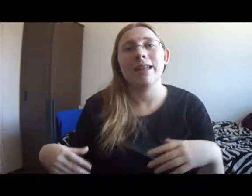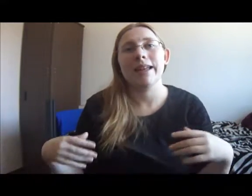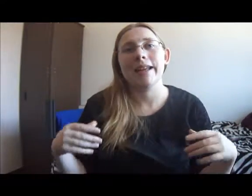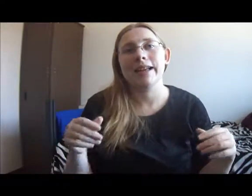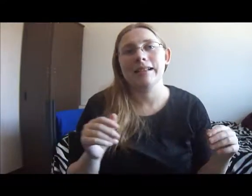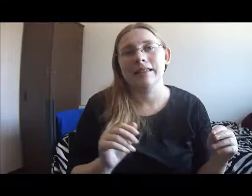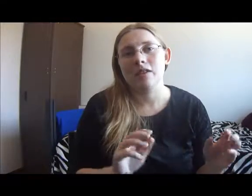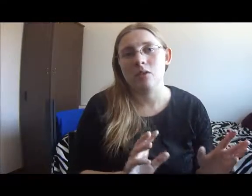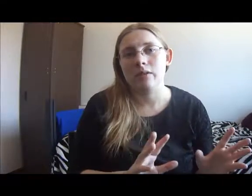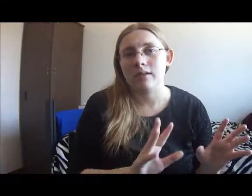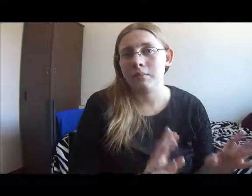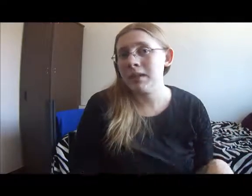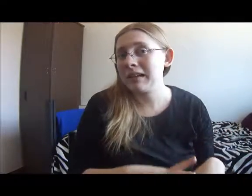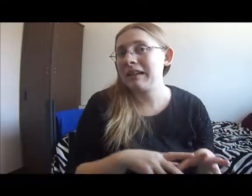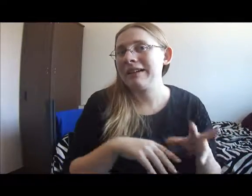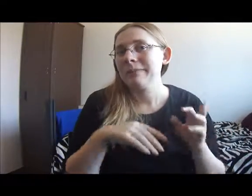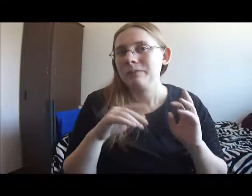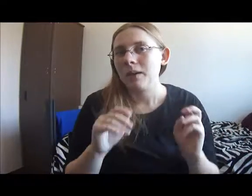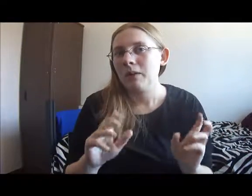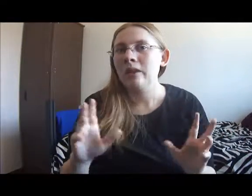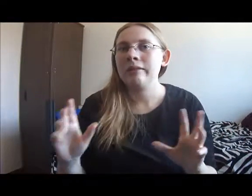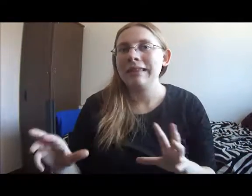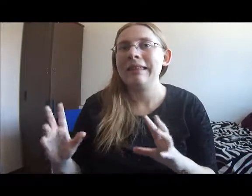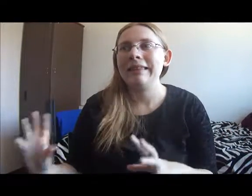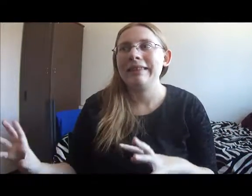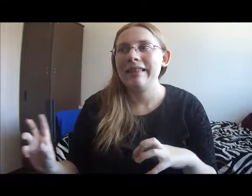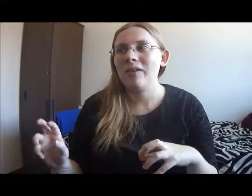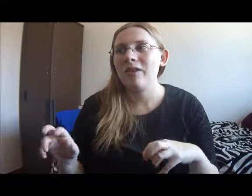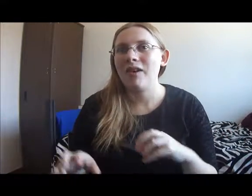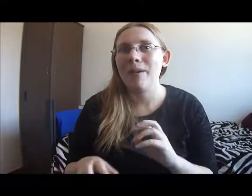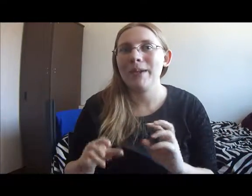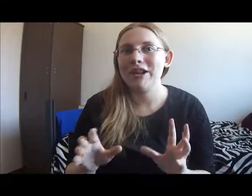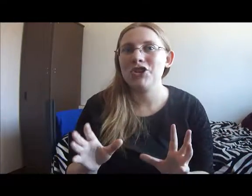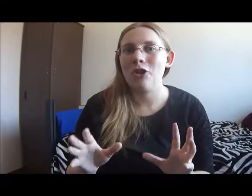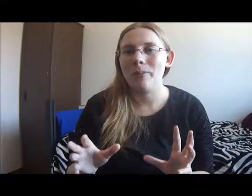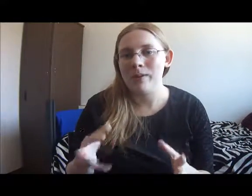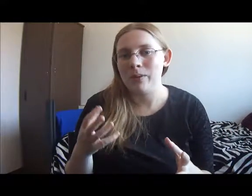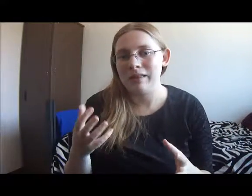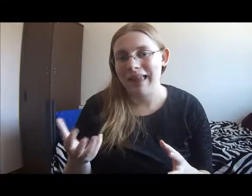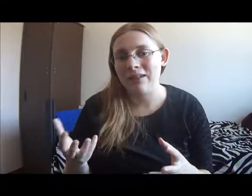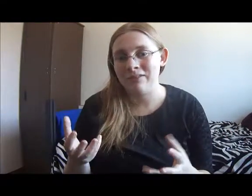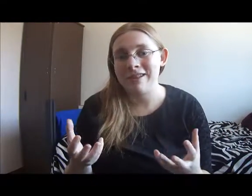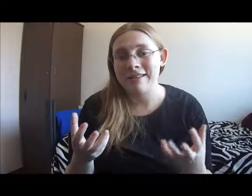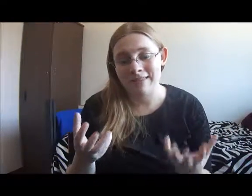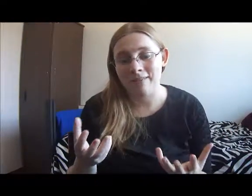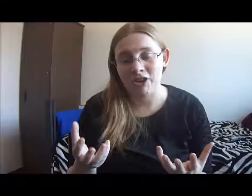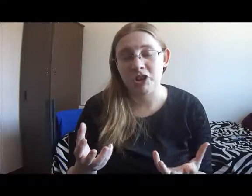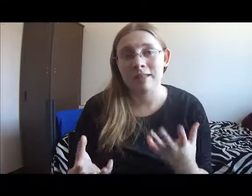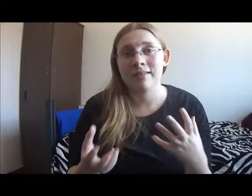making. The choice of the mother. We're all seeing this sort of combination between sacrifice and selfishness.